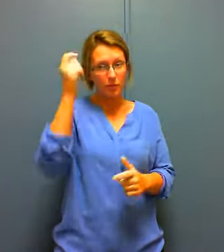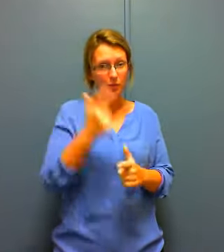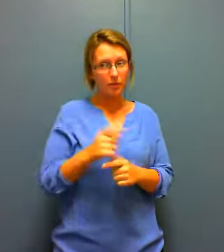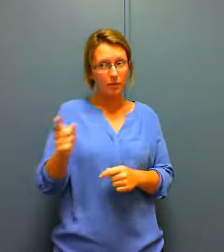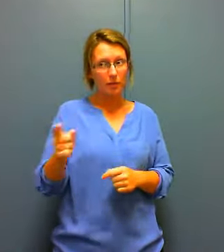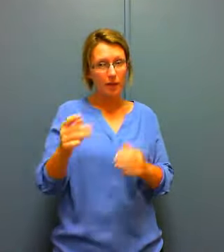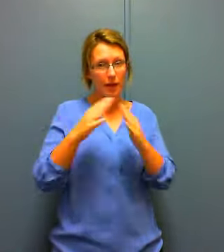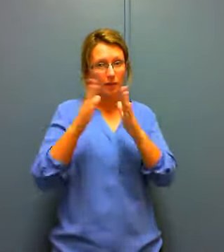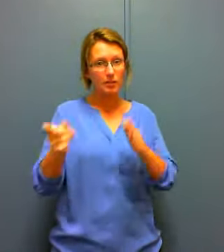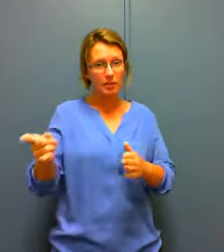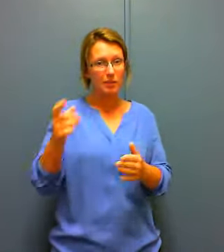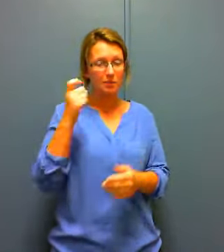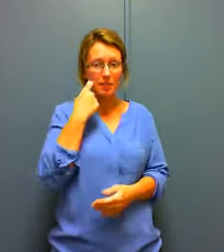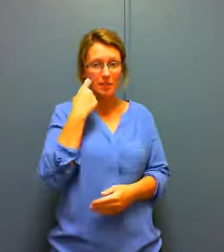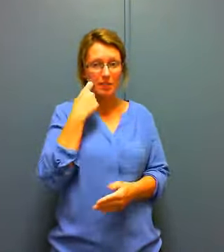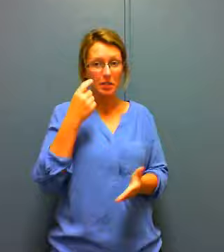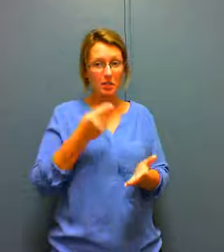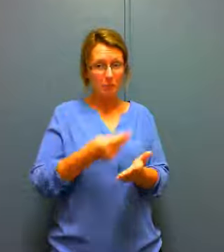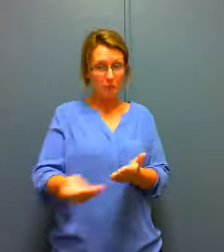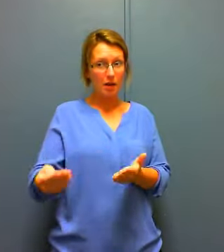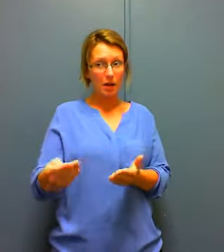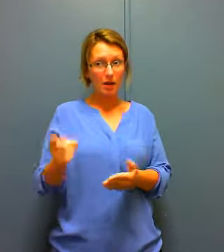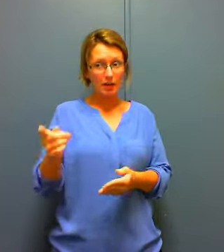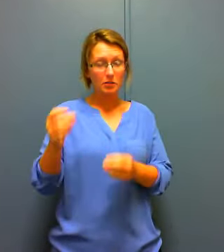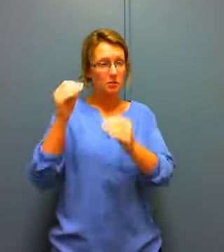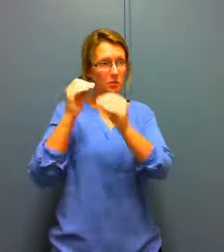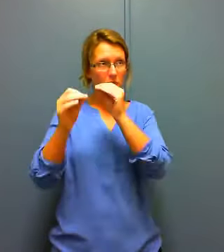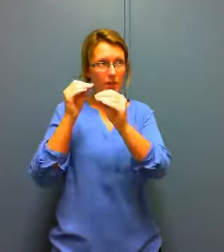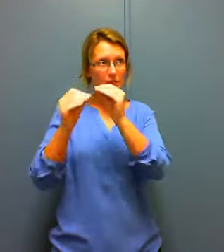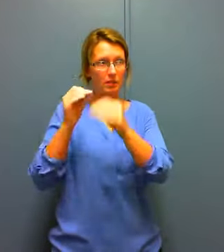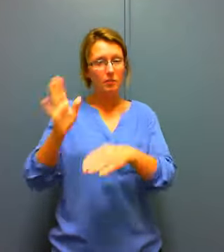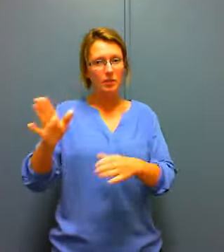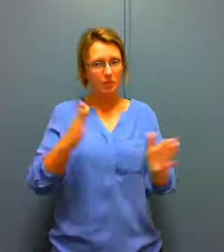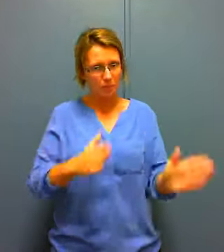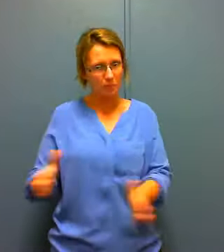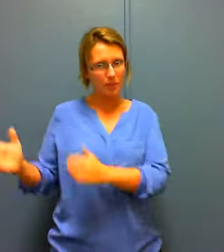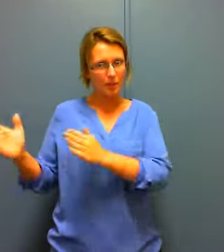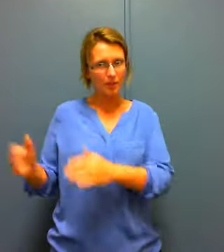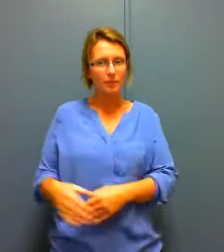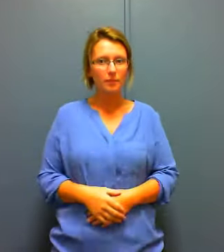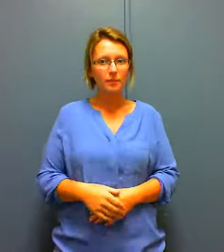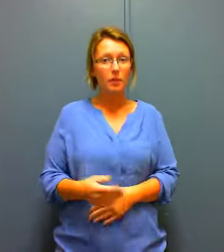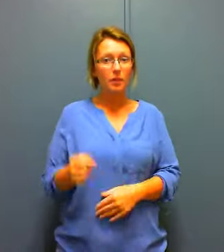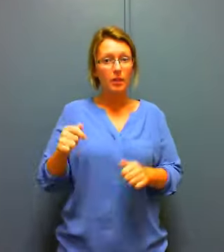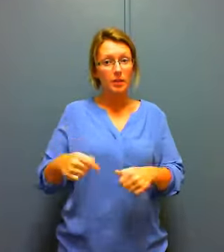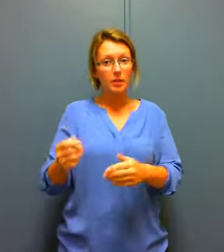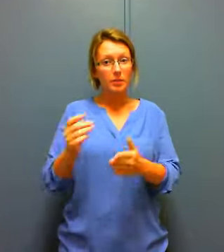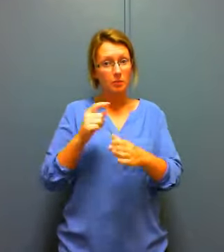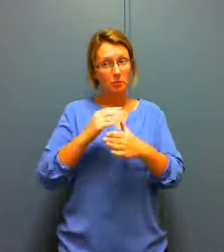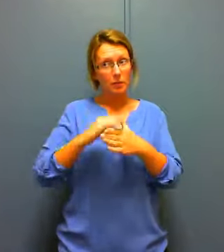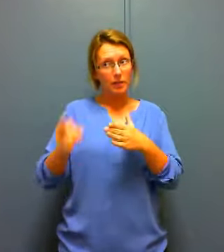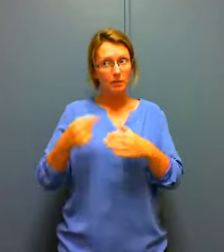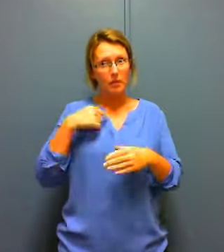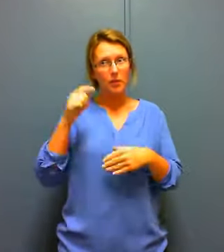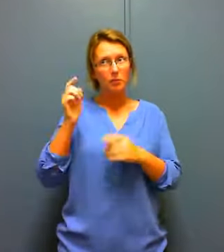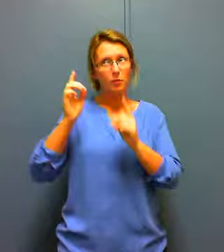most of it himself yeah we're gonna go there this weekend and paint right and that's another thing again you guys like when it comes to